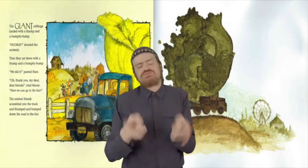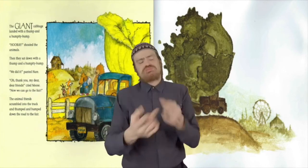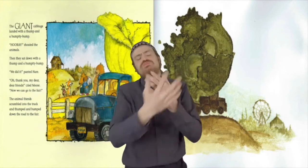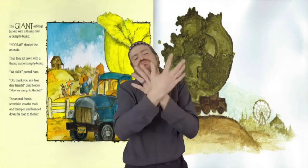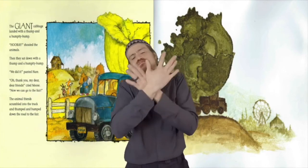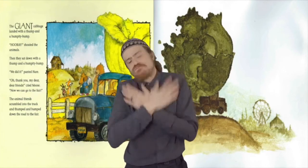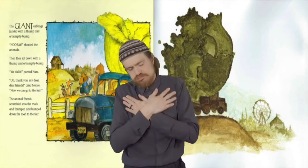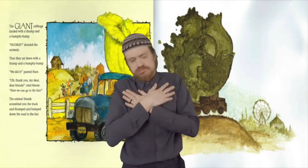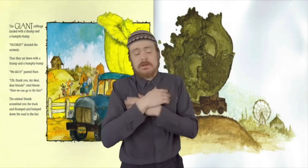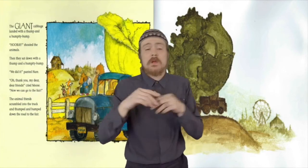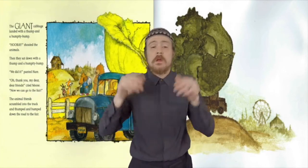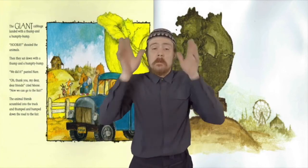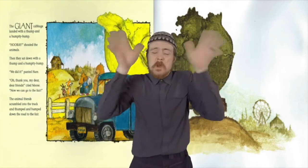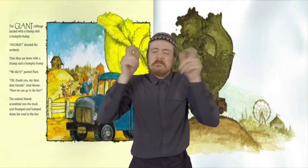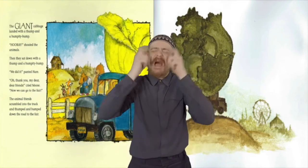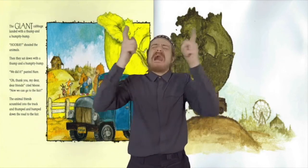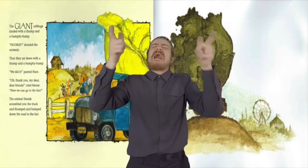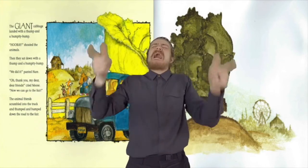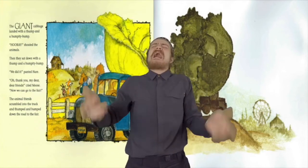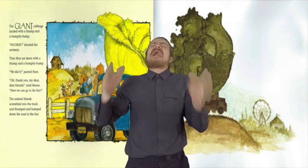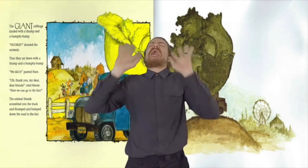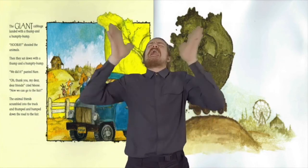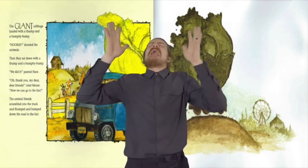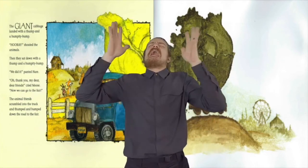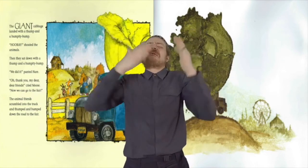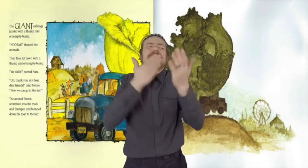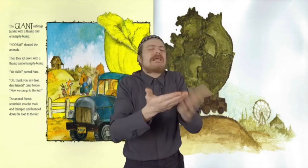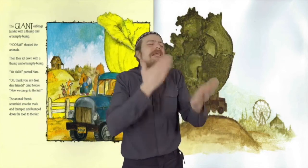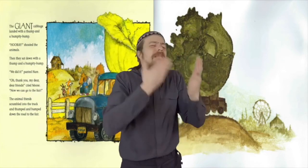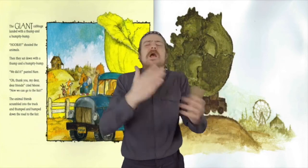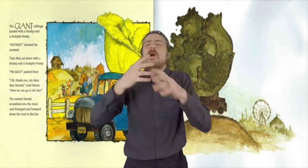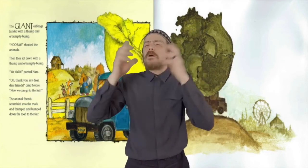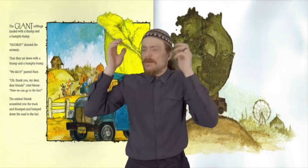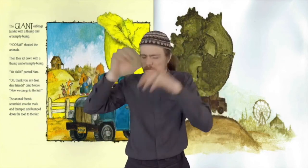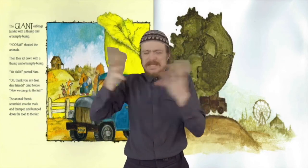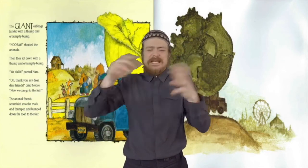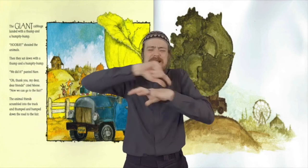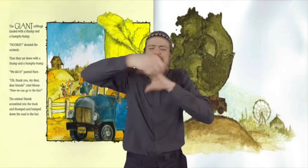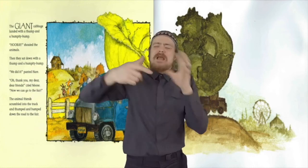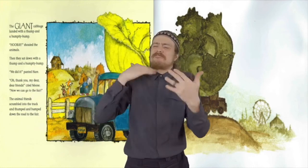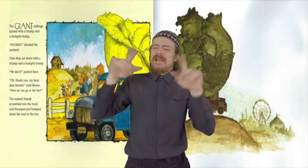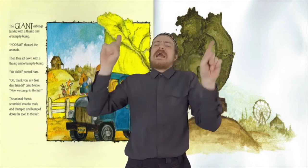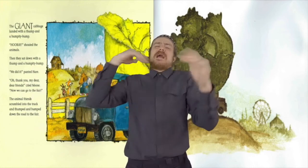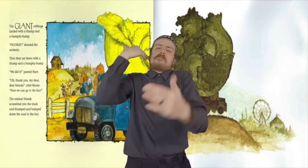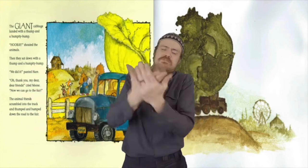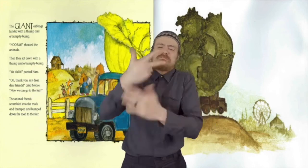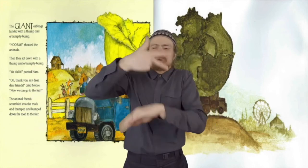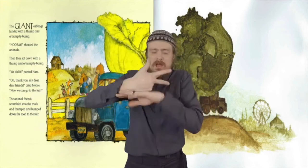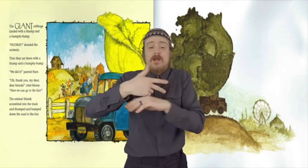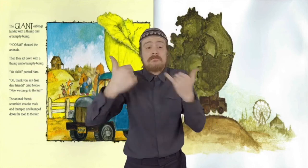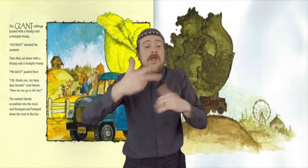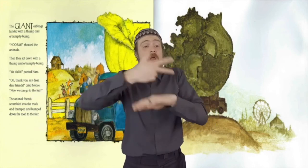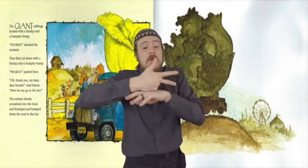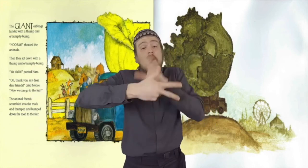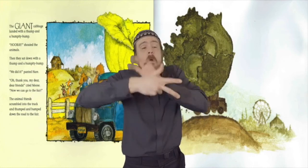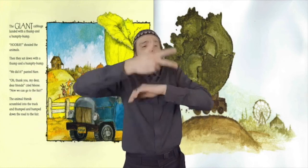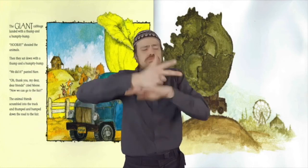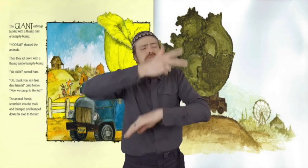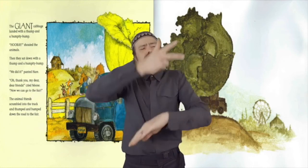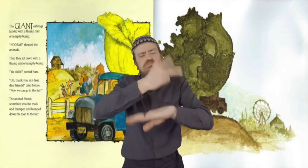with a thump and a bumpity bump. We did it! panted Hare. Oh, thank you, my dear, dear friends, cried Moose.